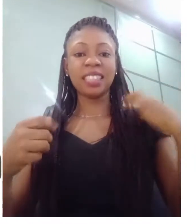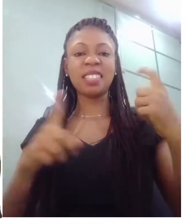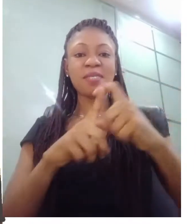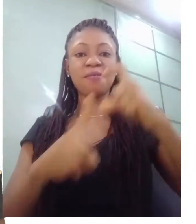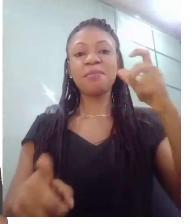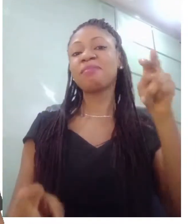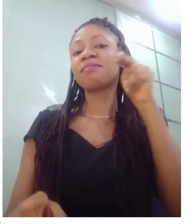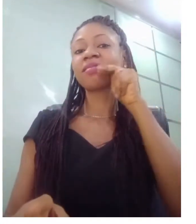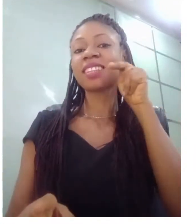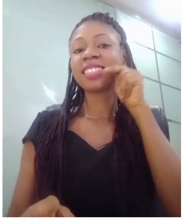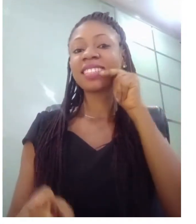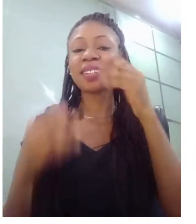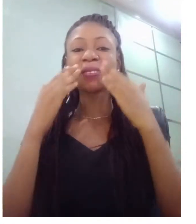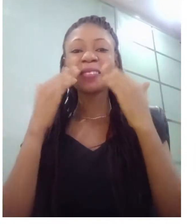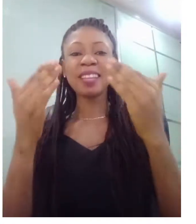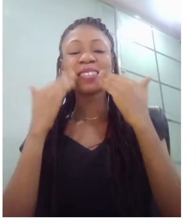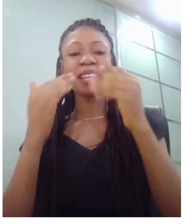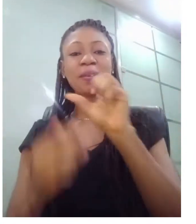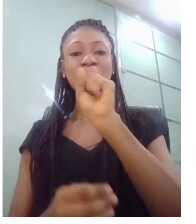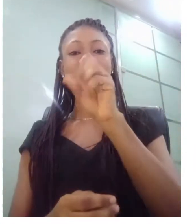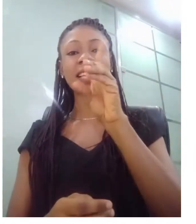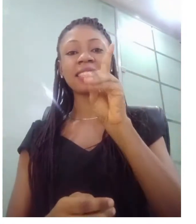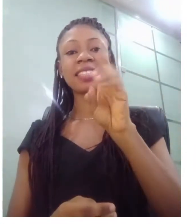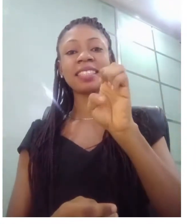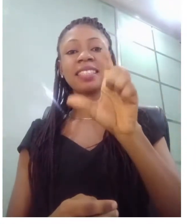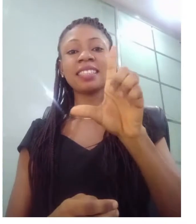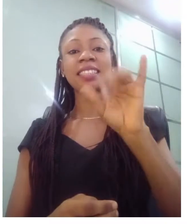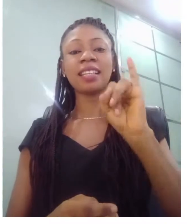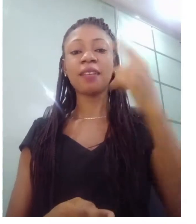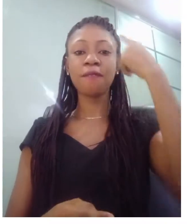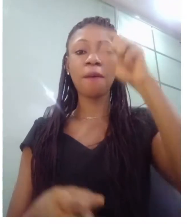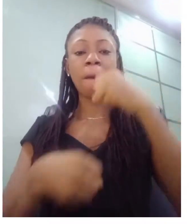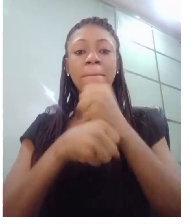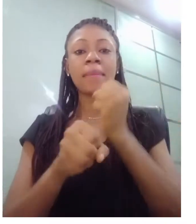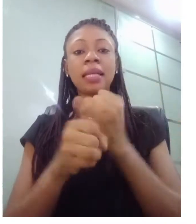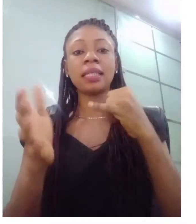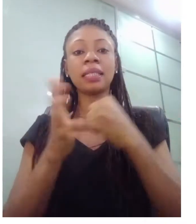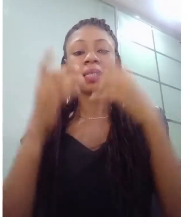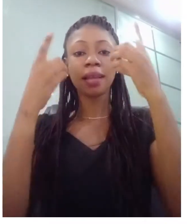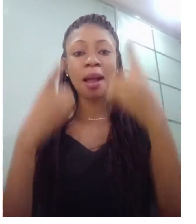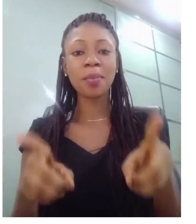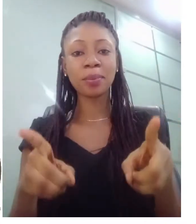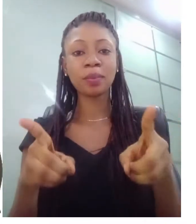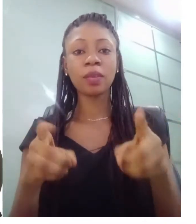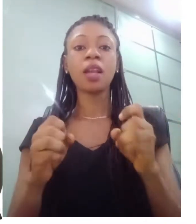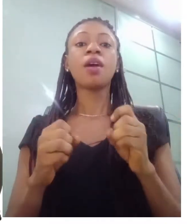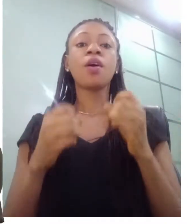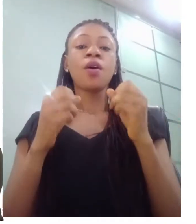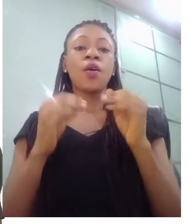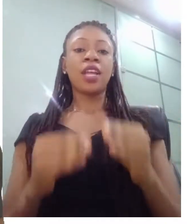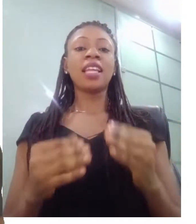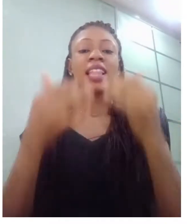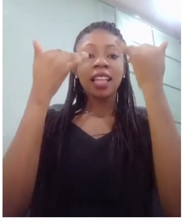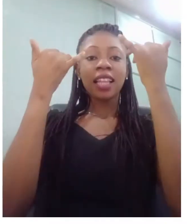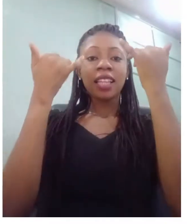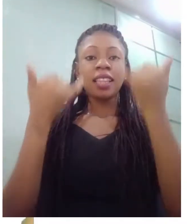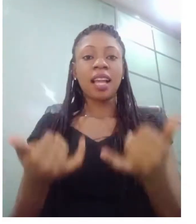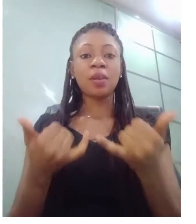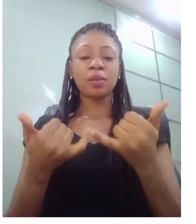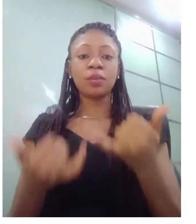for making it happen all right today we are going to be looking at some of our deaf